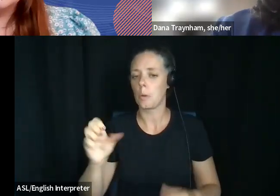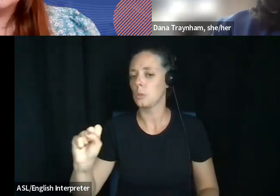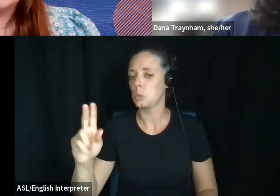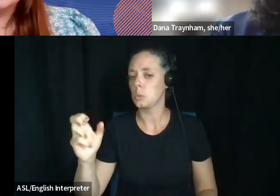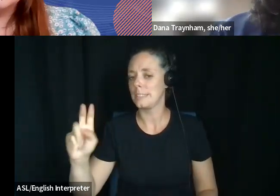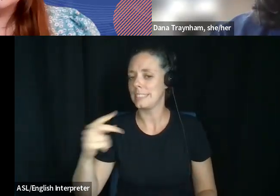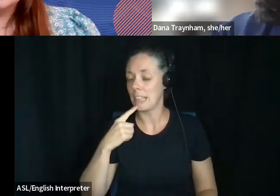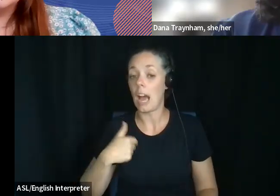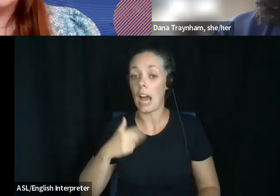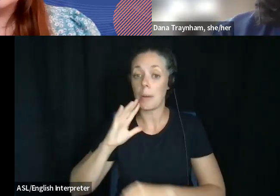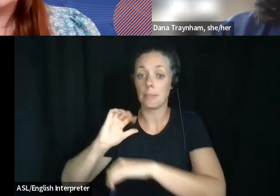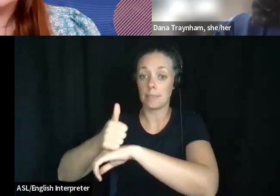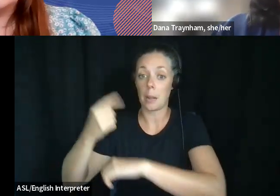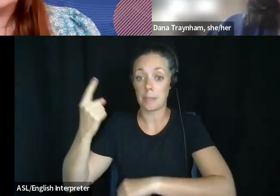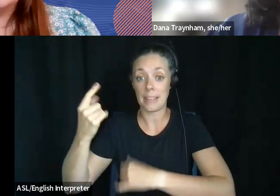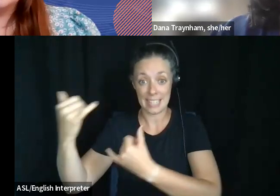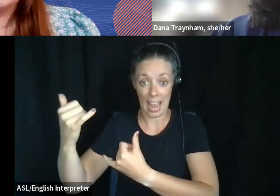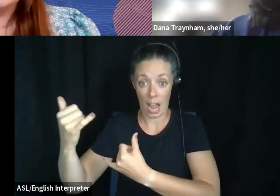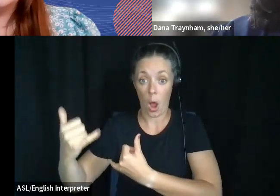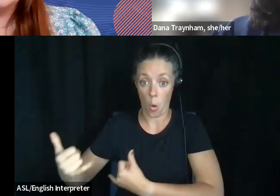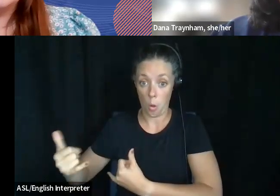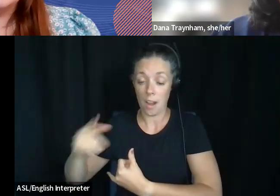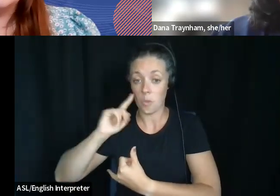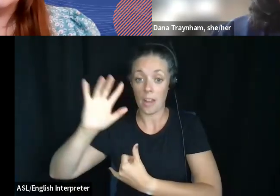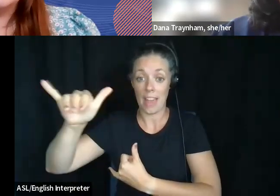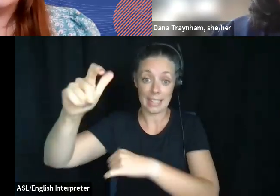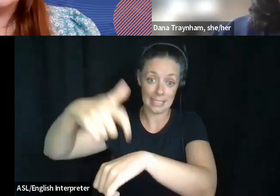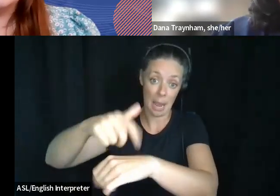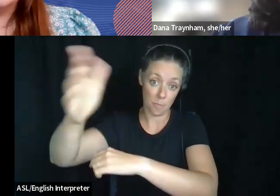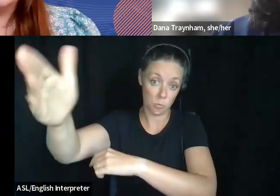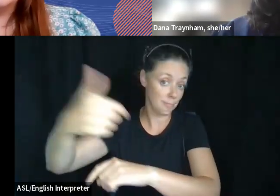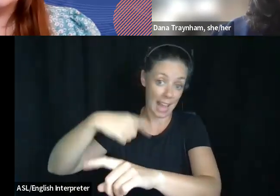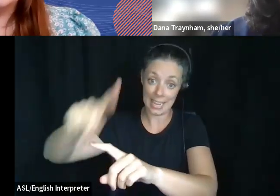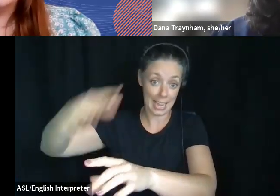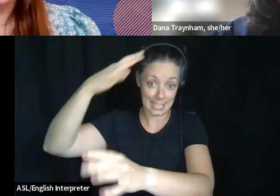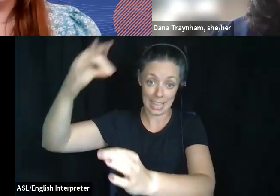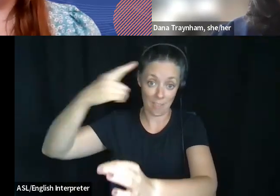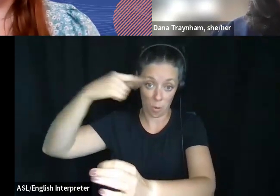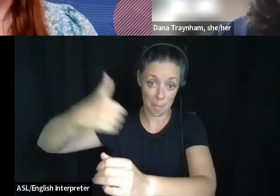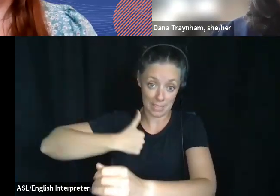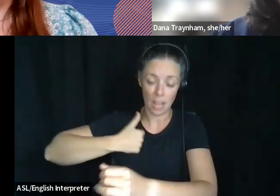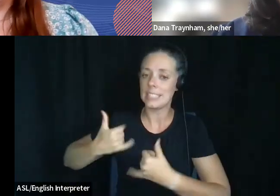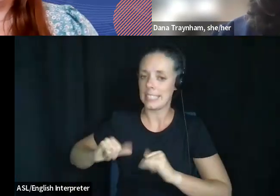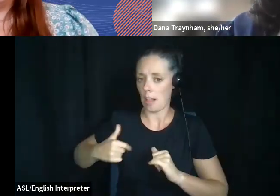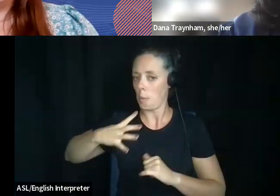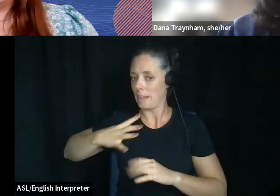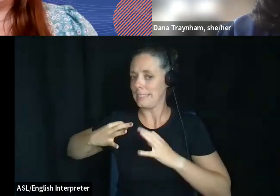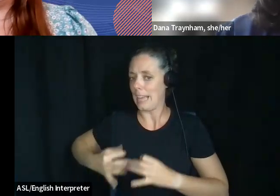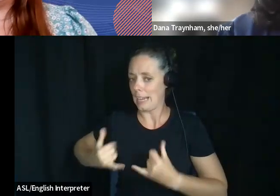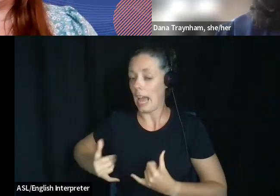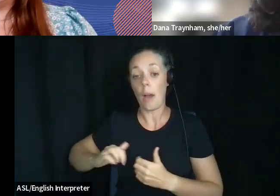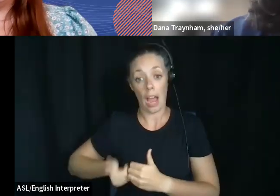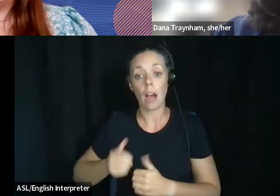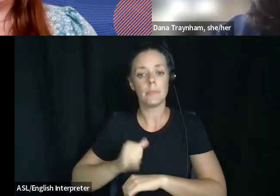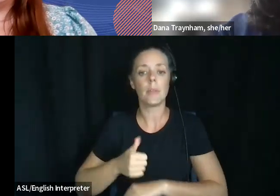in place now for that time in the future when I may not be able to make decisions for myself. And I can do that by either doing a power of